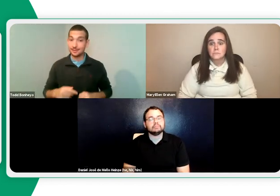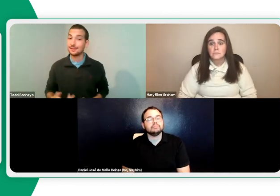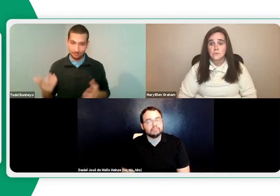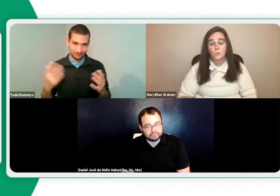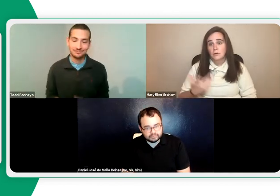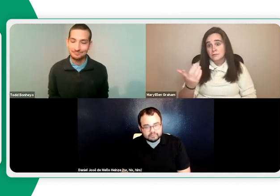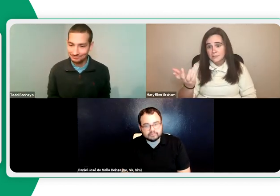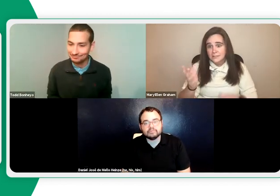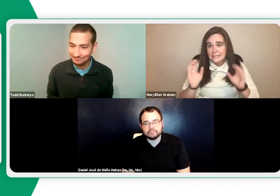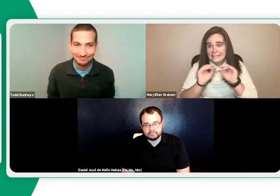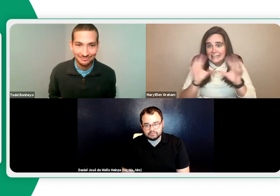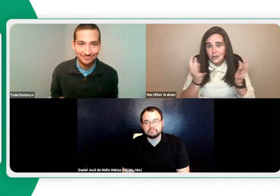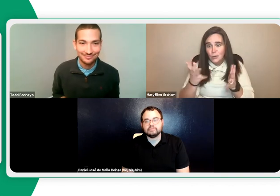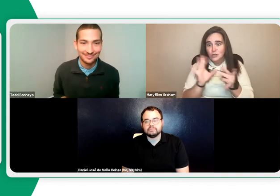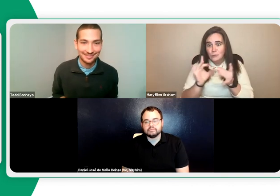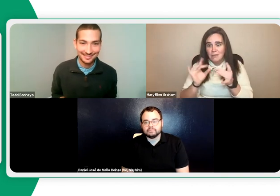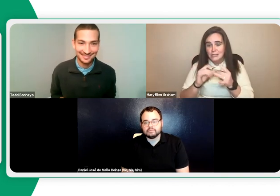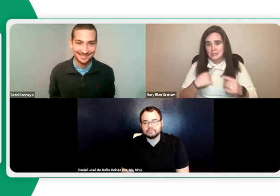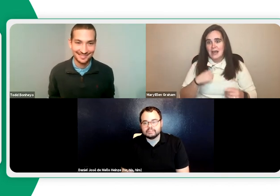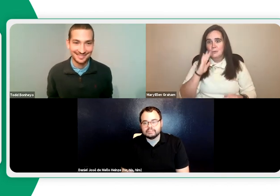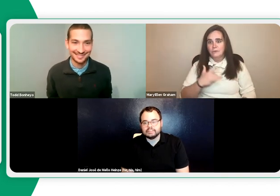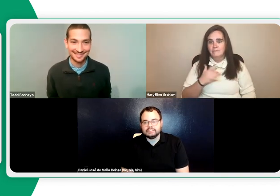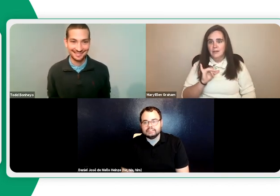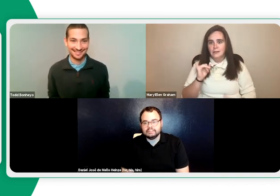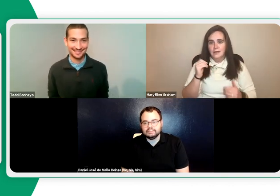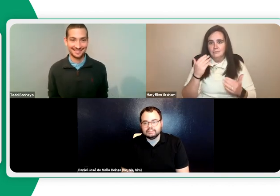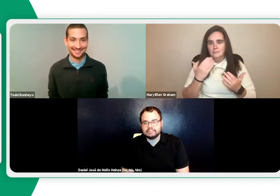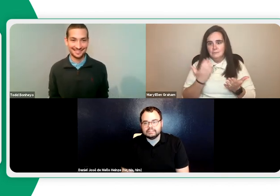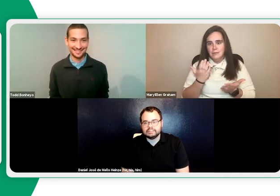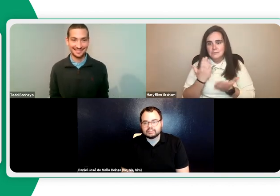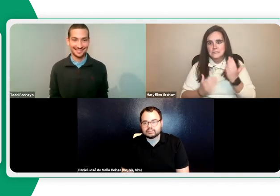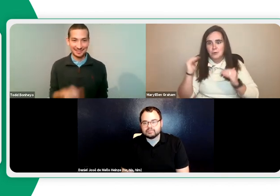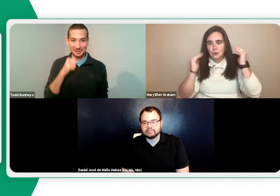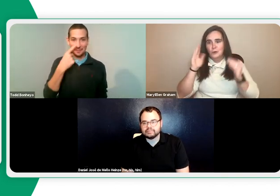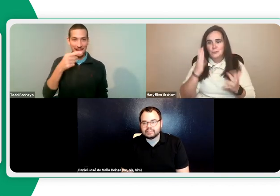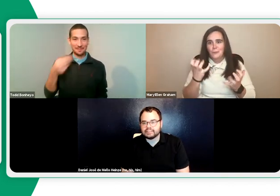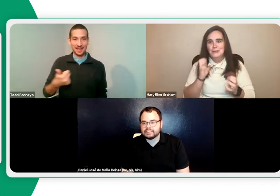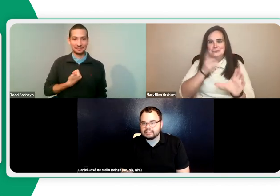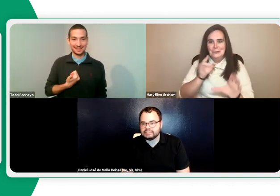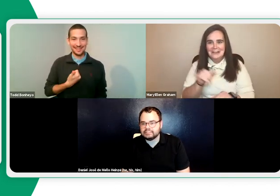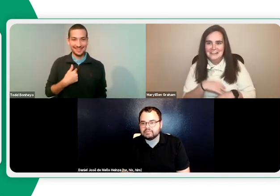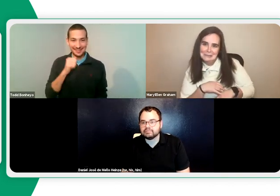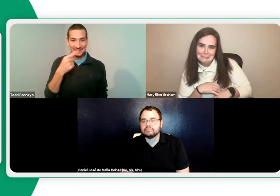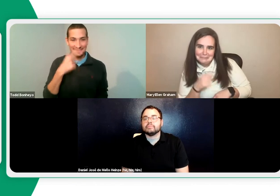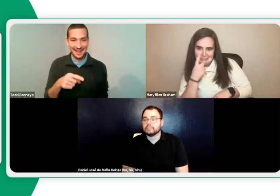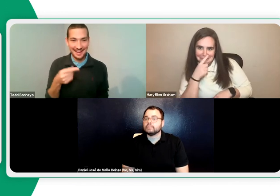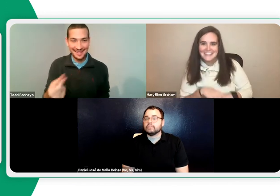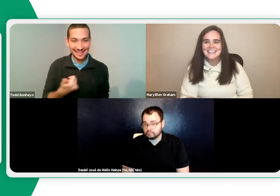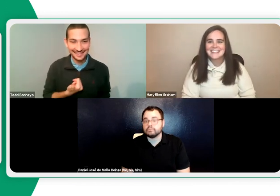And this is Todd. Is it worth it, Daniel? Yes, it is, Daniel says. This is Mary Ellen. Clearly from your message, I'm sure some adults